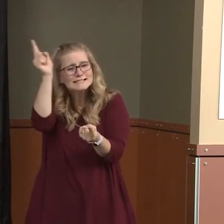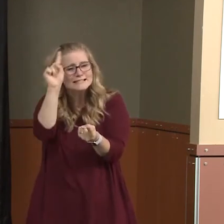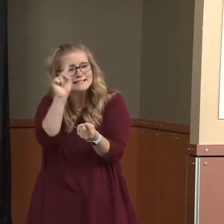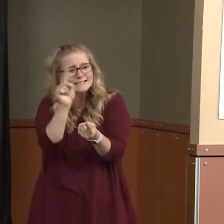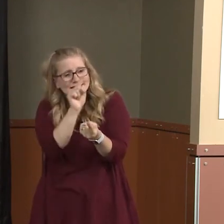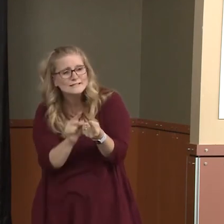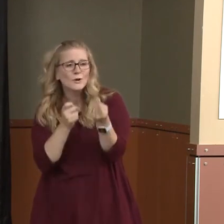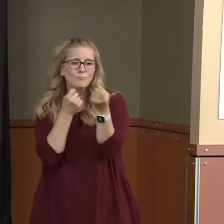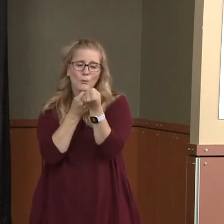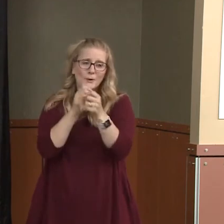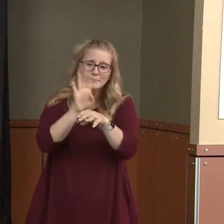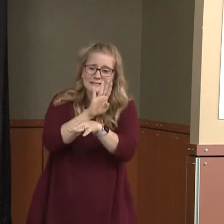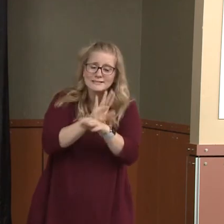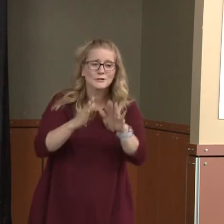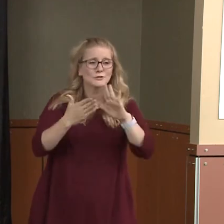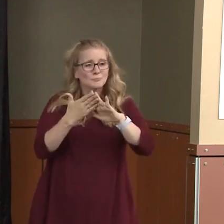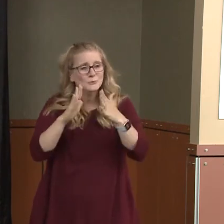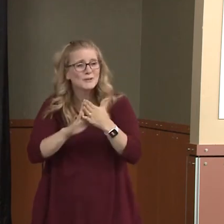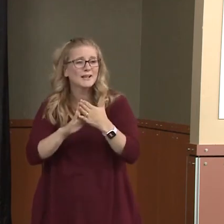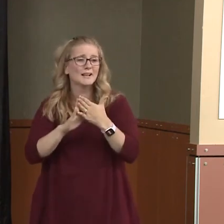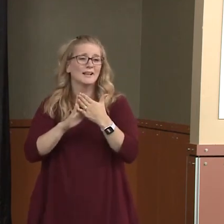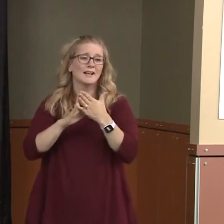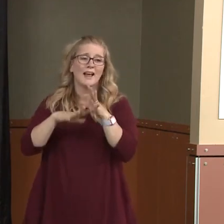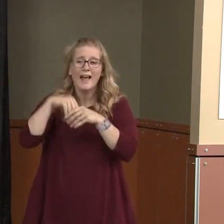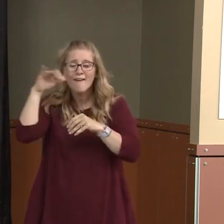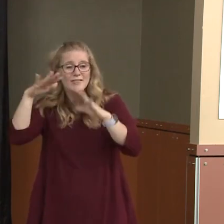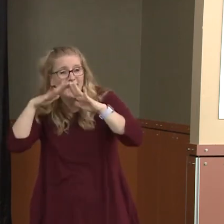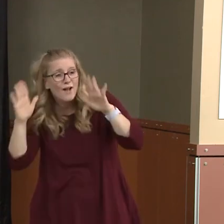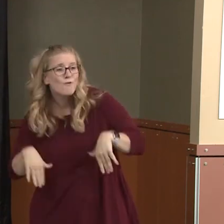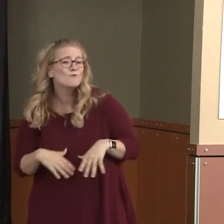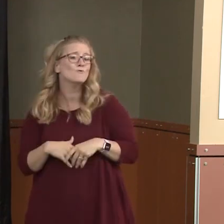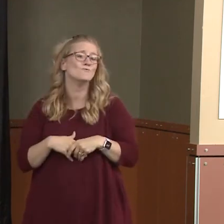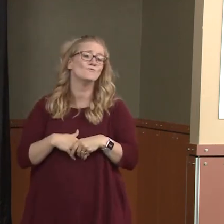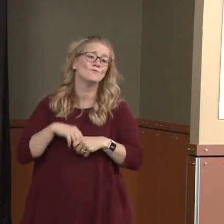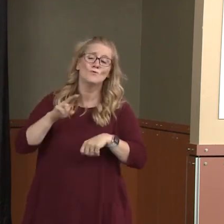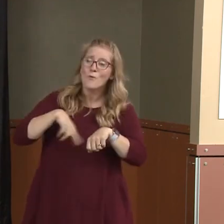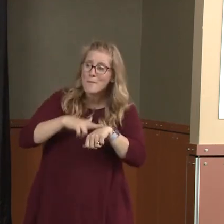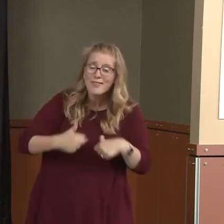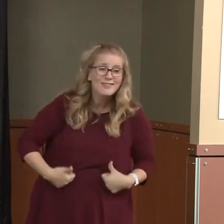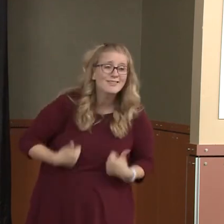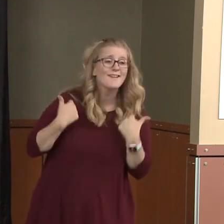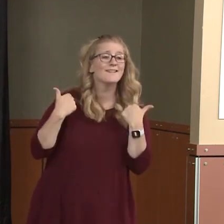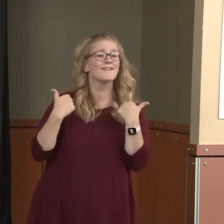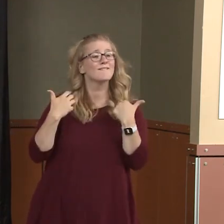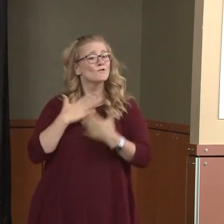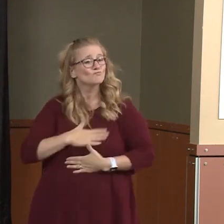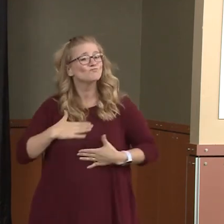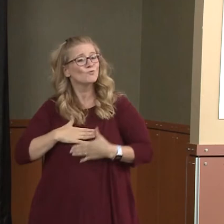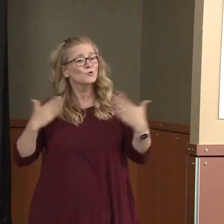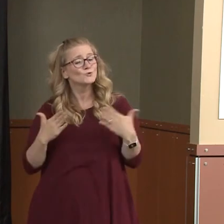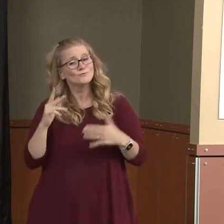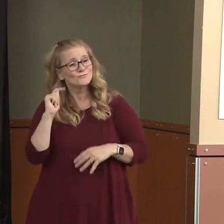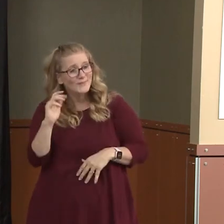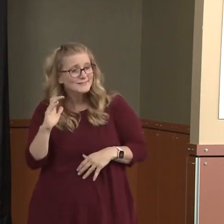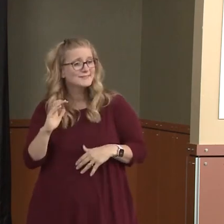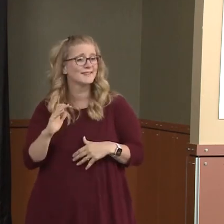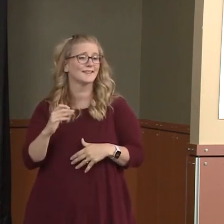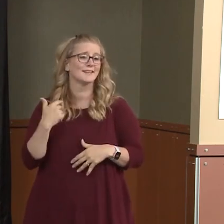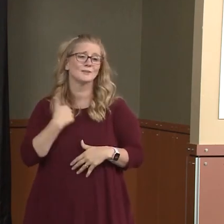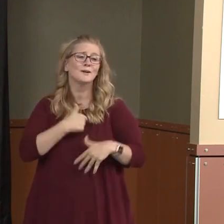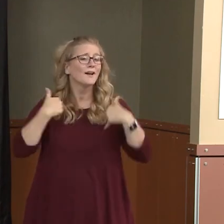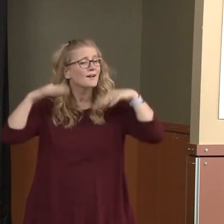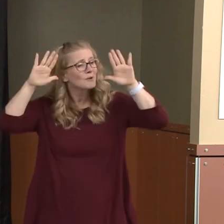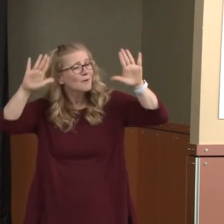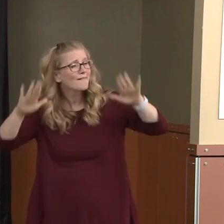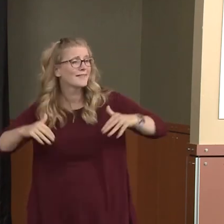people out of their houses and we can get back to a normal that we've enjoyed here in the Tri-Cities. We have a great quality of life here. And we